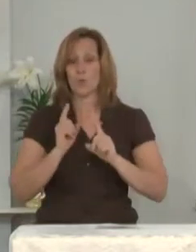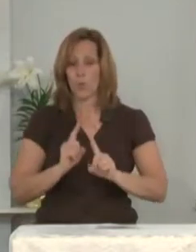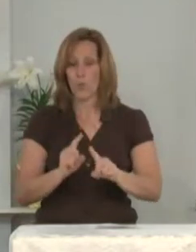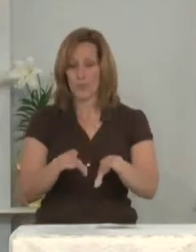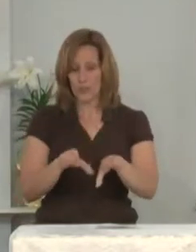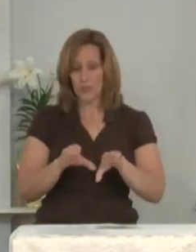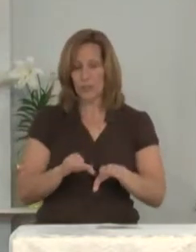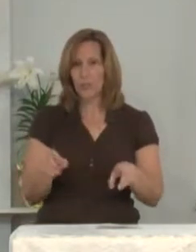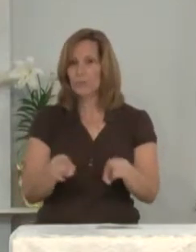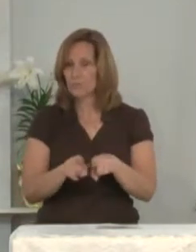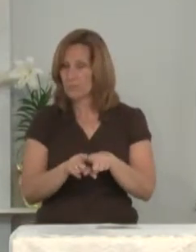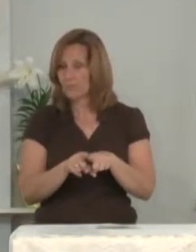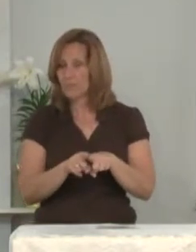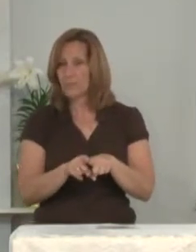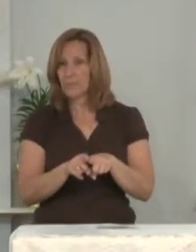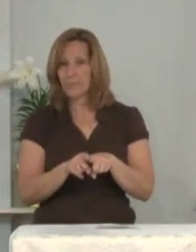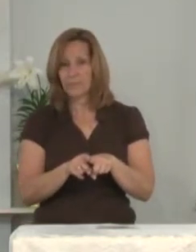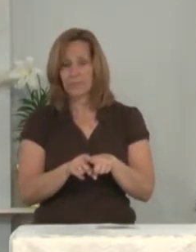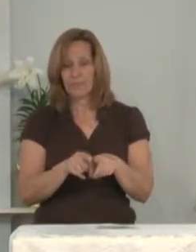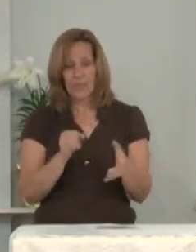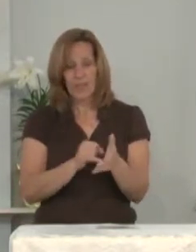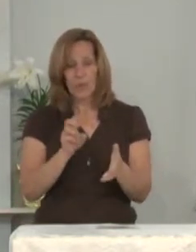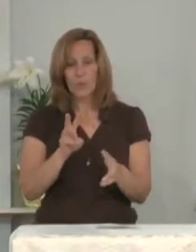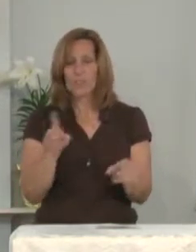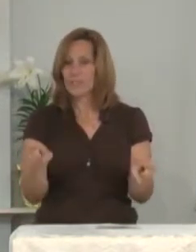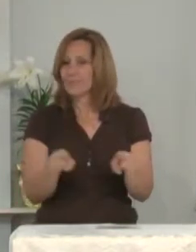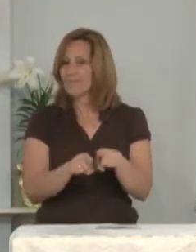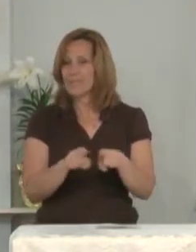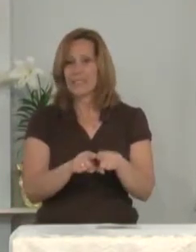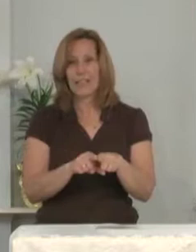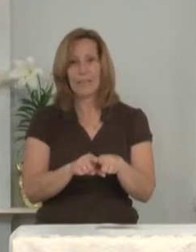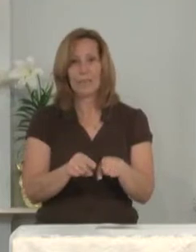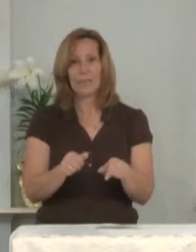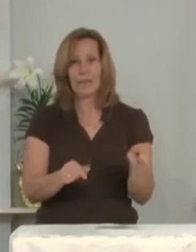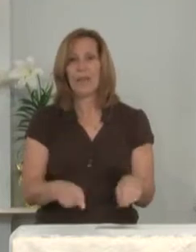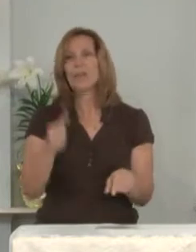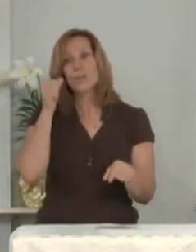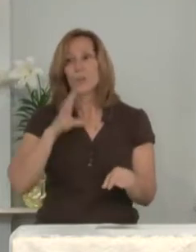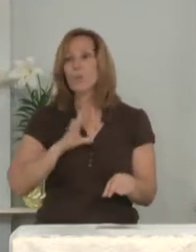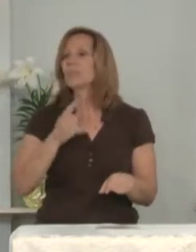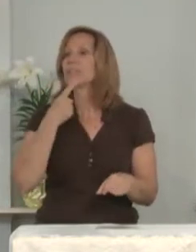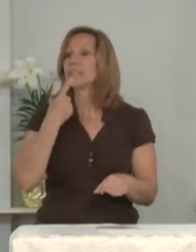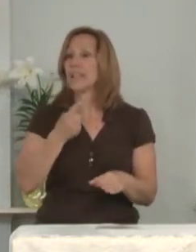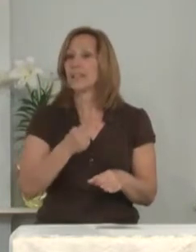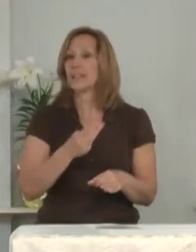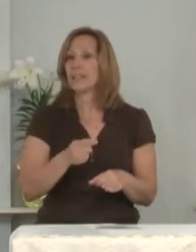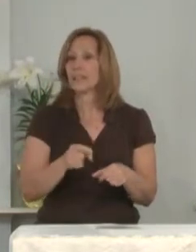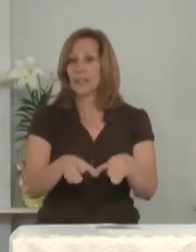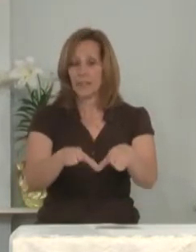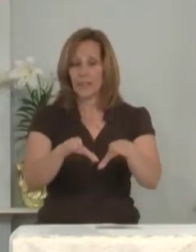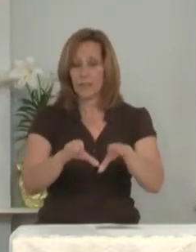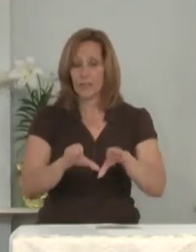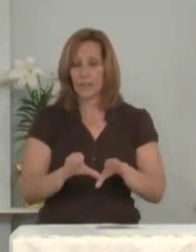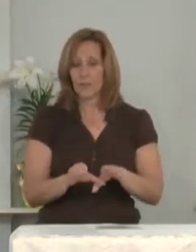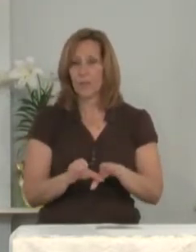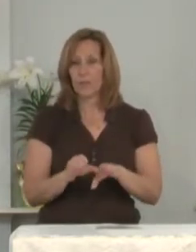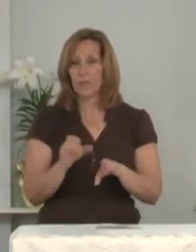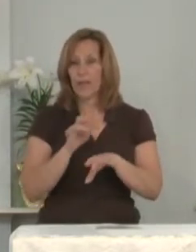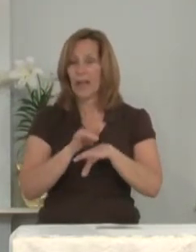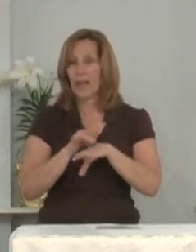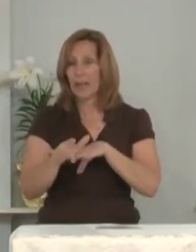to the tomb too. It was just like the women said. The tomb was empty.